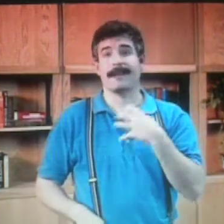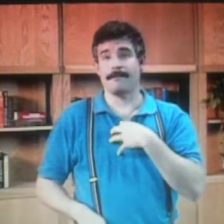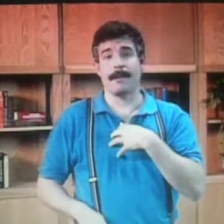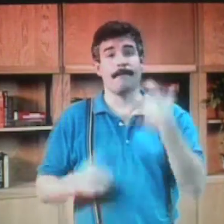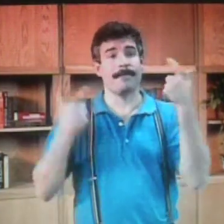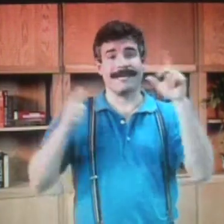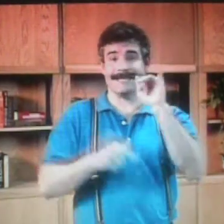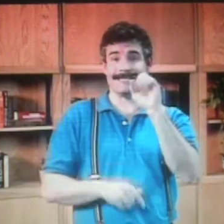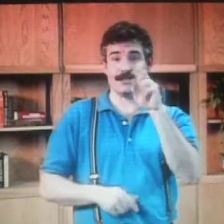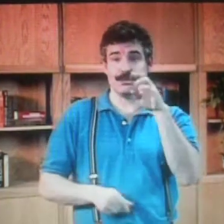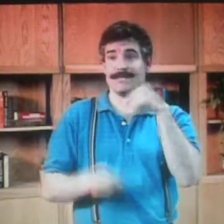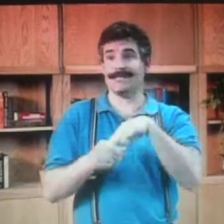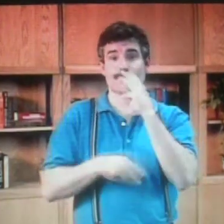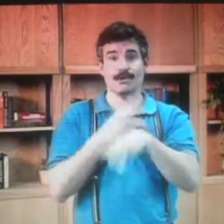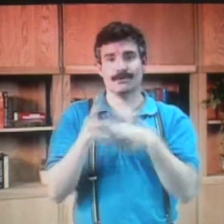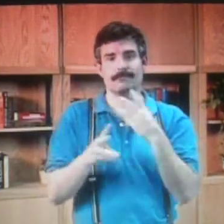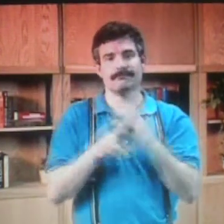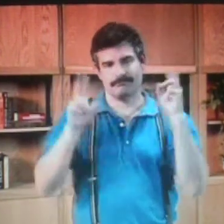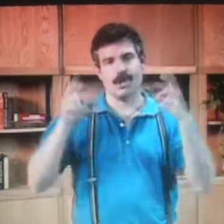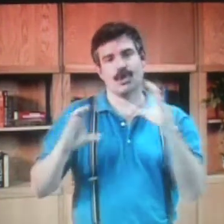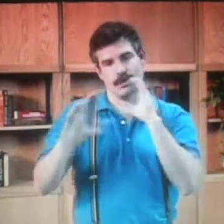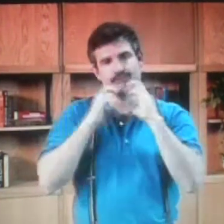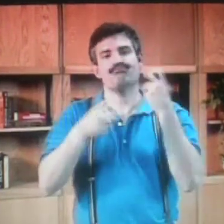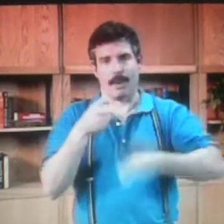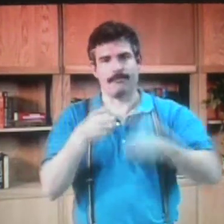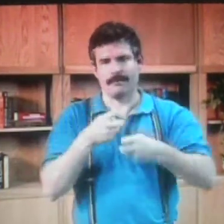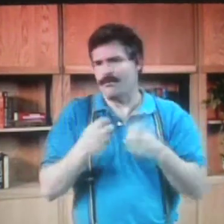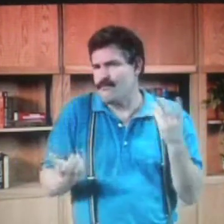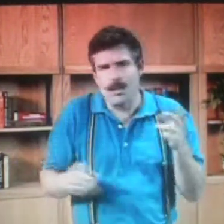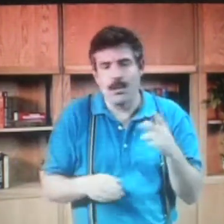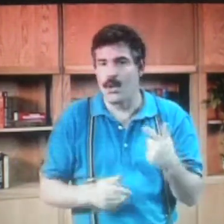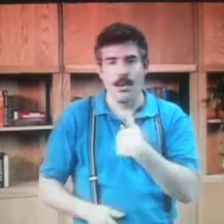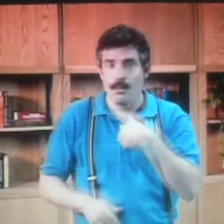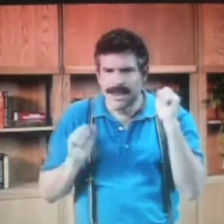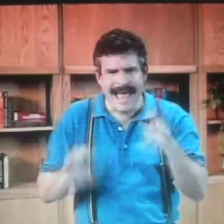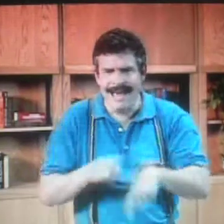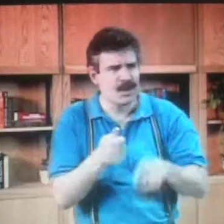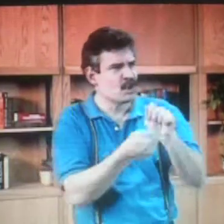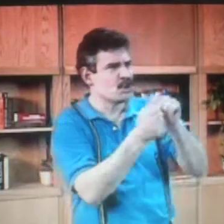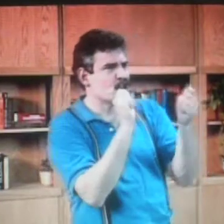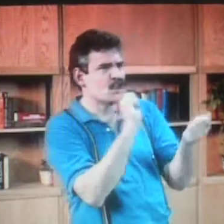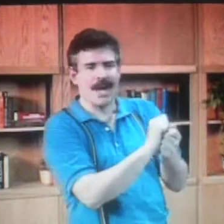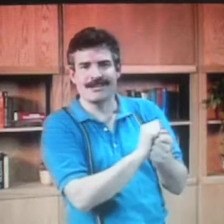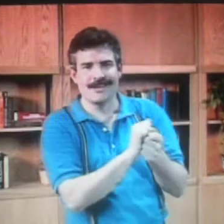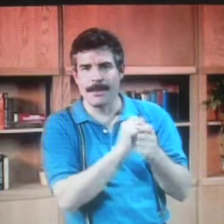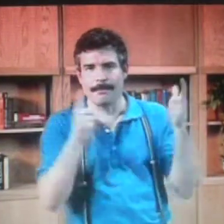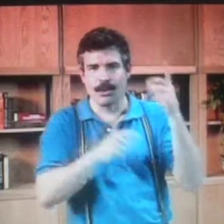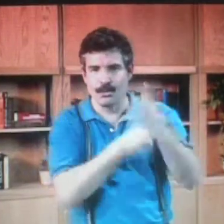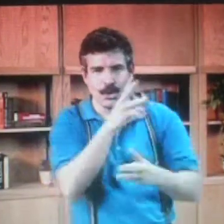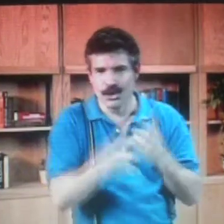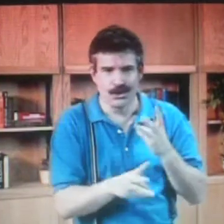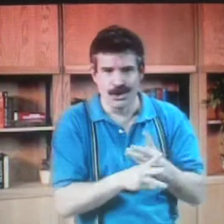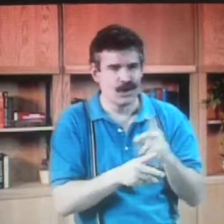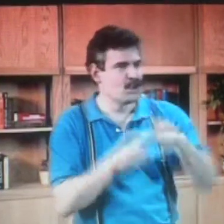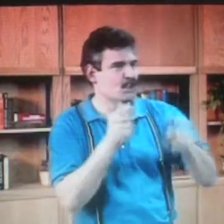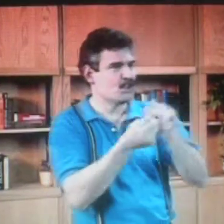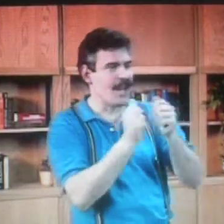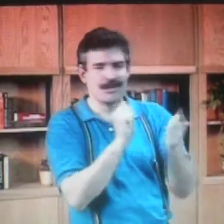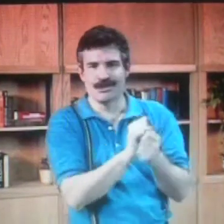I know that all deaf people complain about the big hearing world, but you can't change anything. You